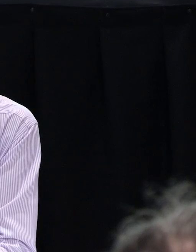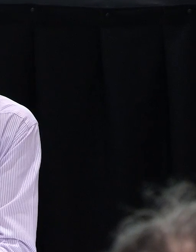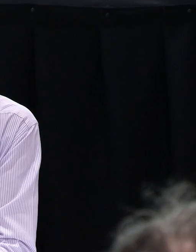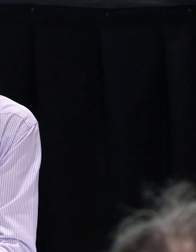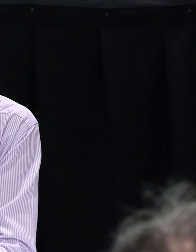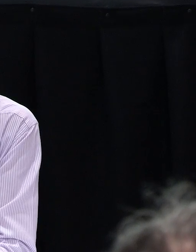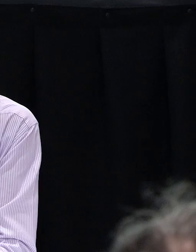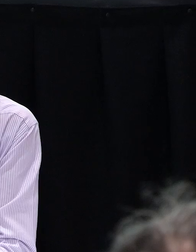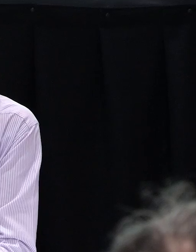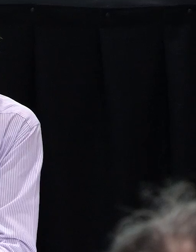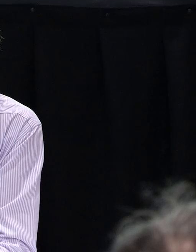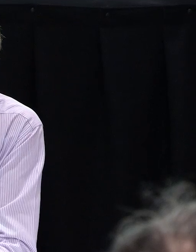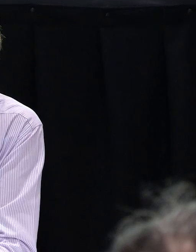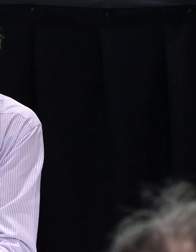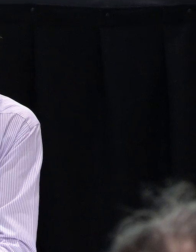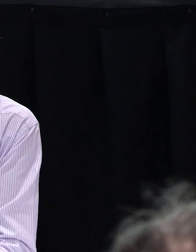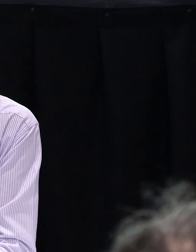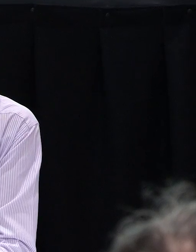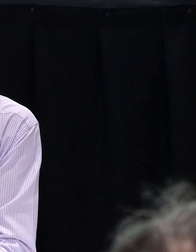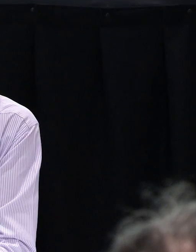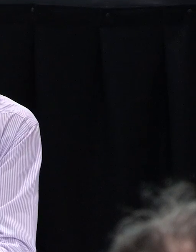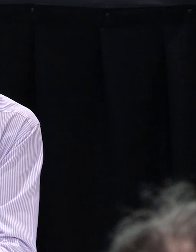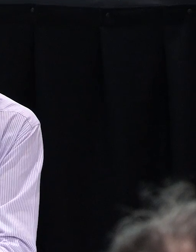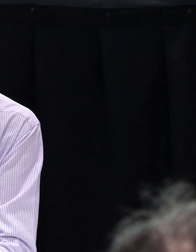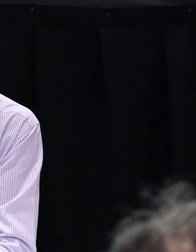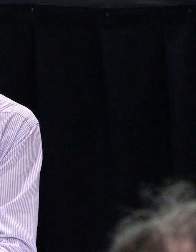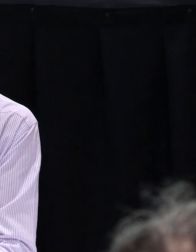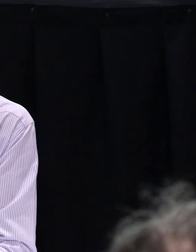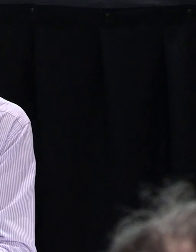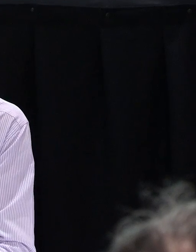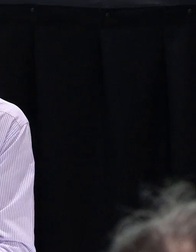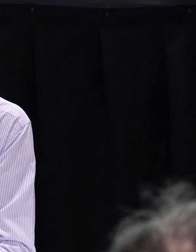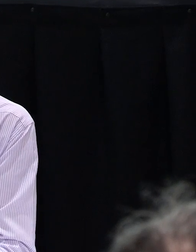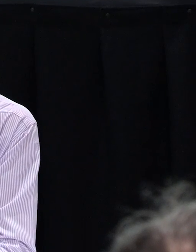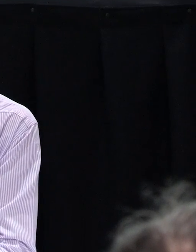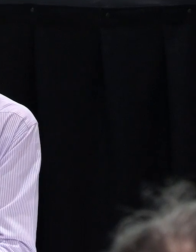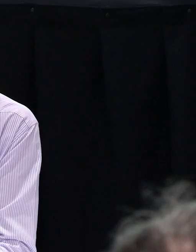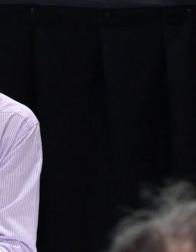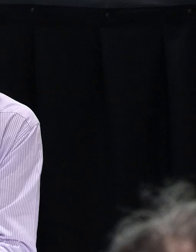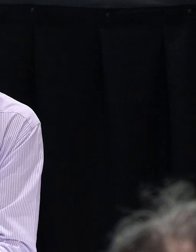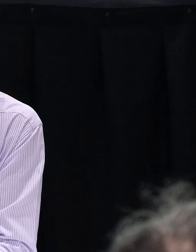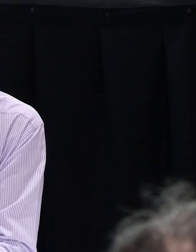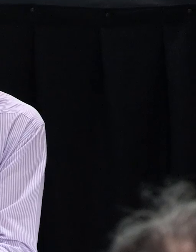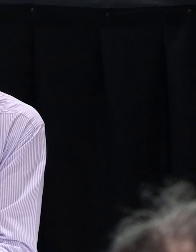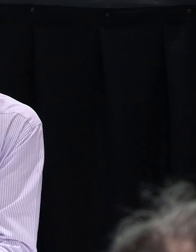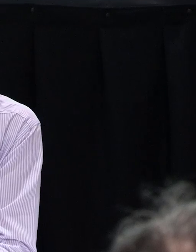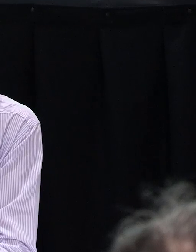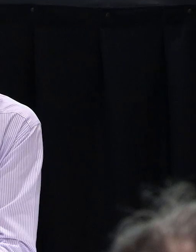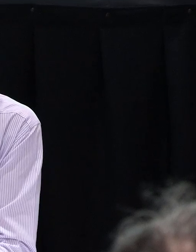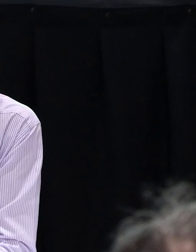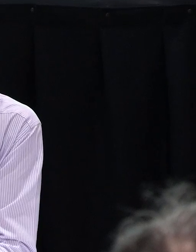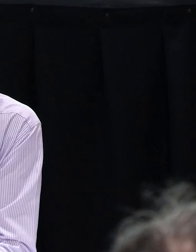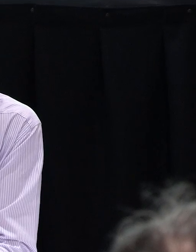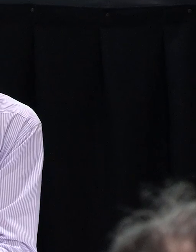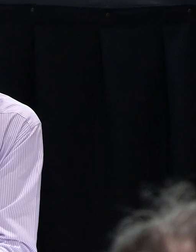depth. And that can strengthen the soil down to, well, it depends how deep one's pocket is and how deep one needs to go as to how